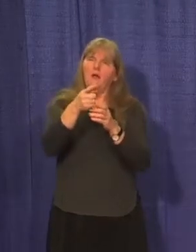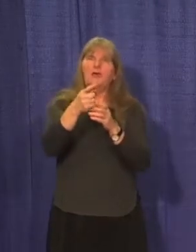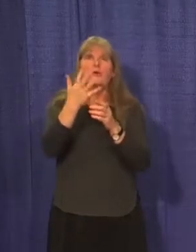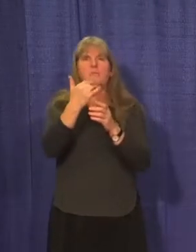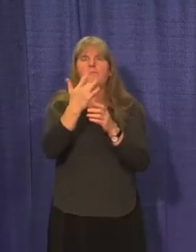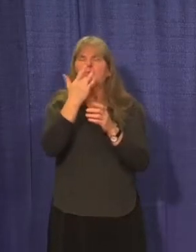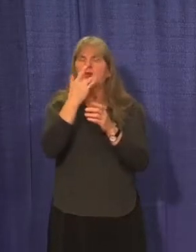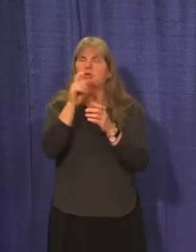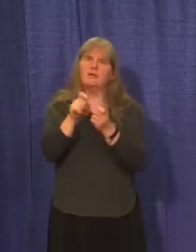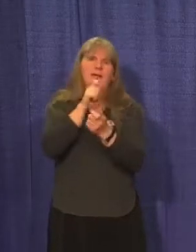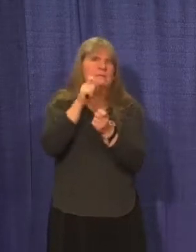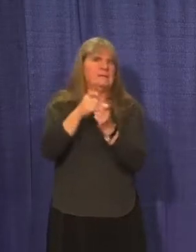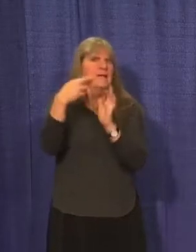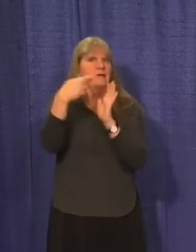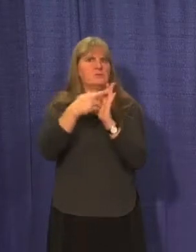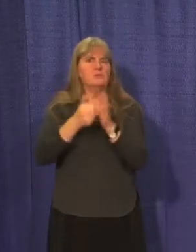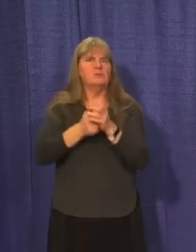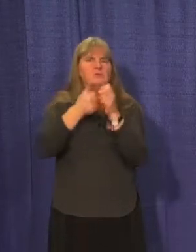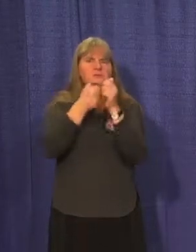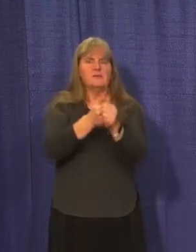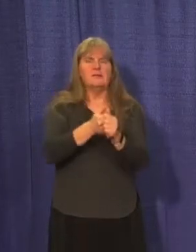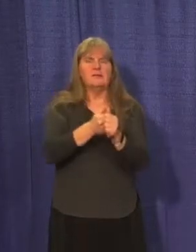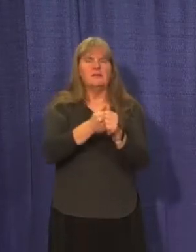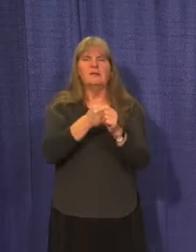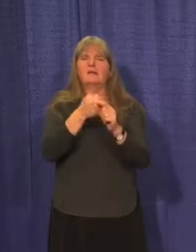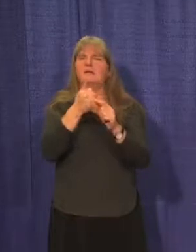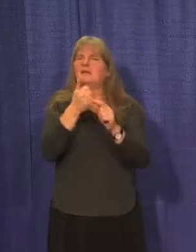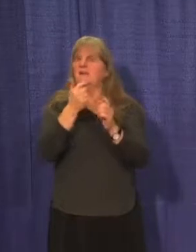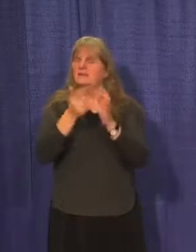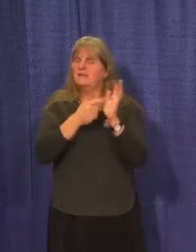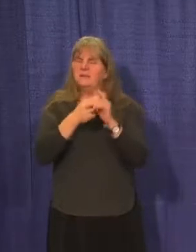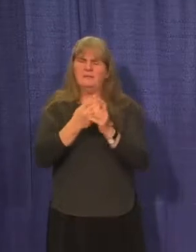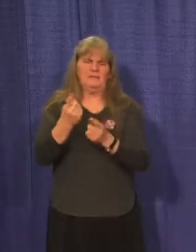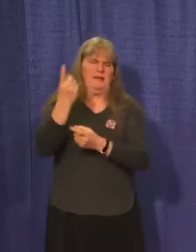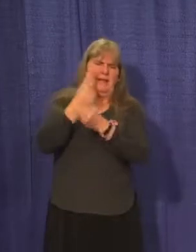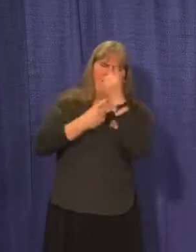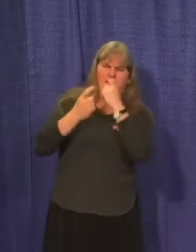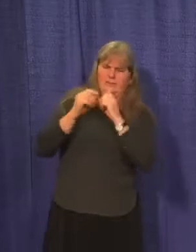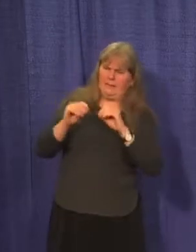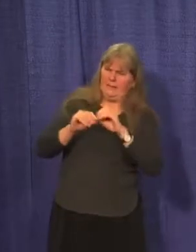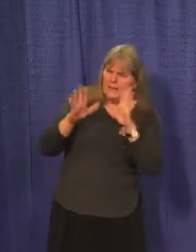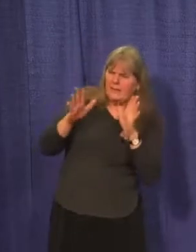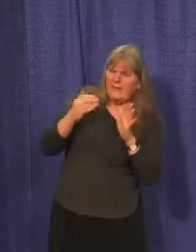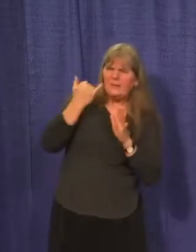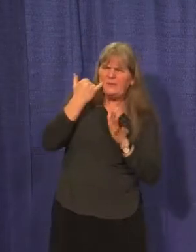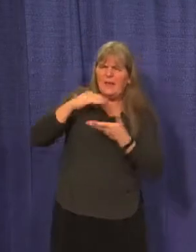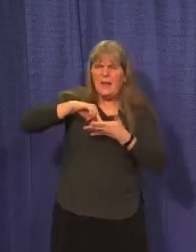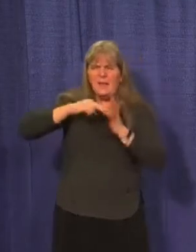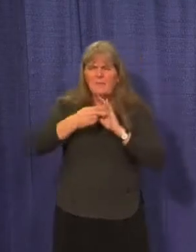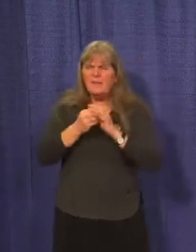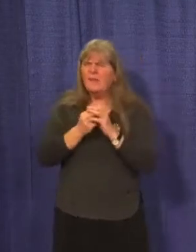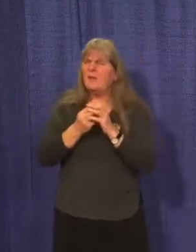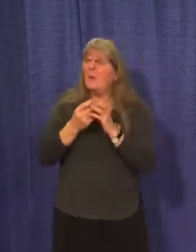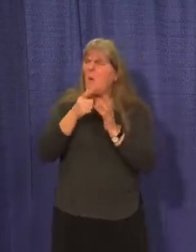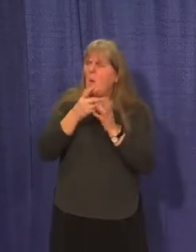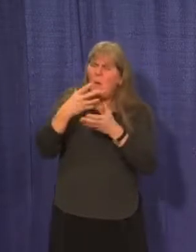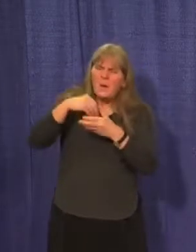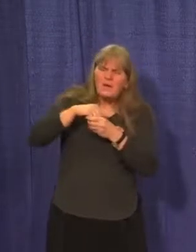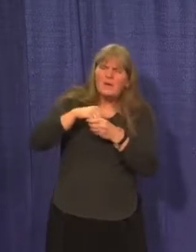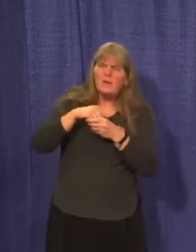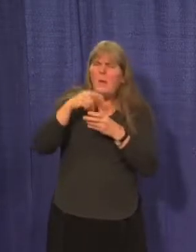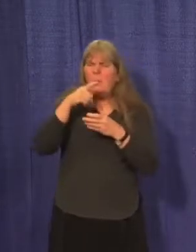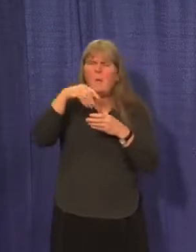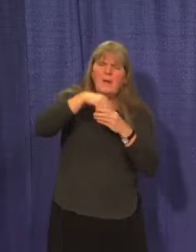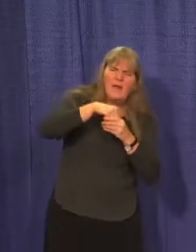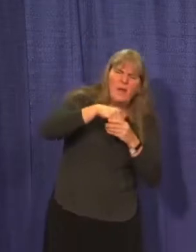rules on what to do. I still see a few questions looking for clarification around what a social bubble entails, what's in,